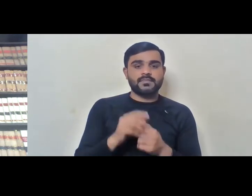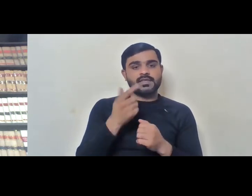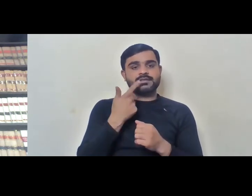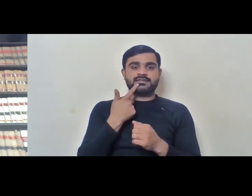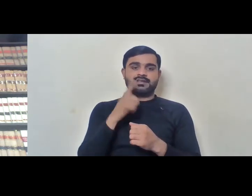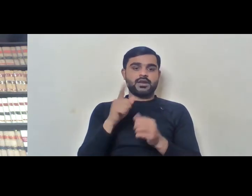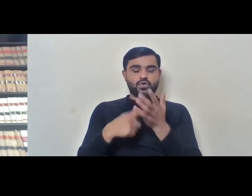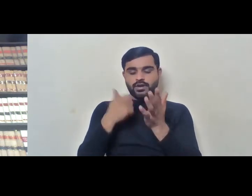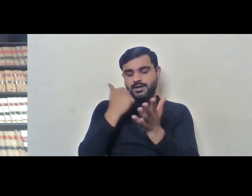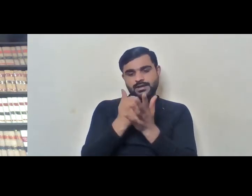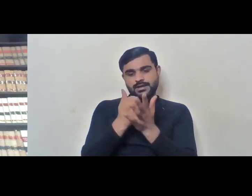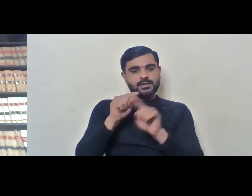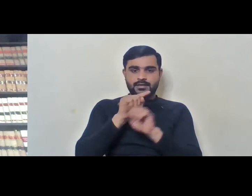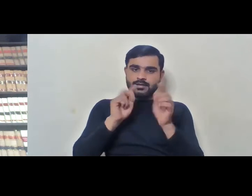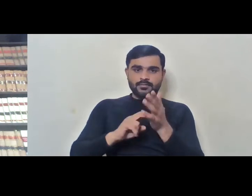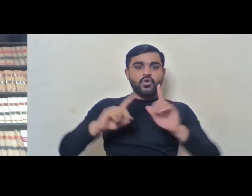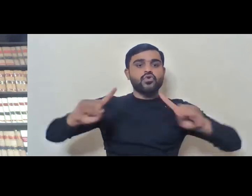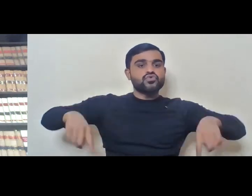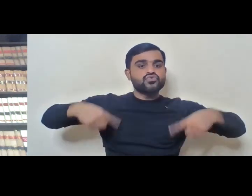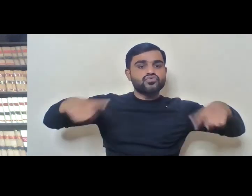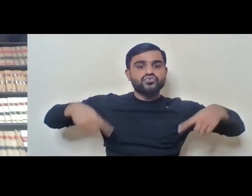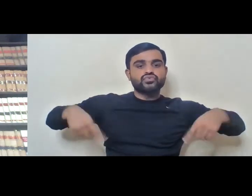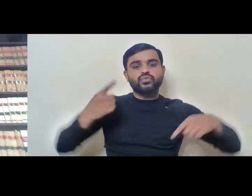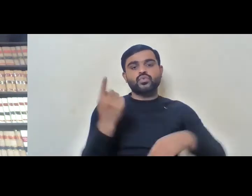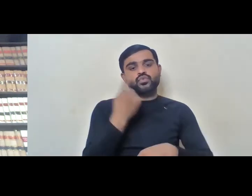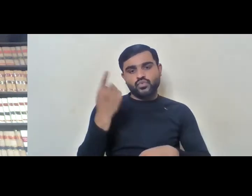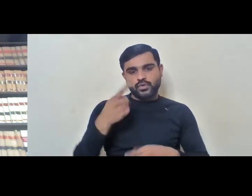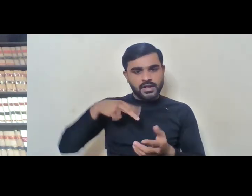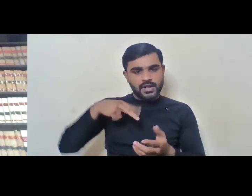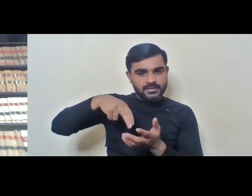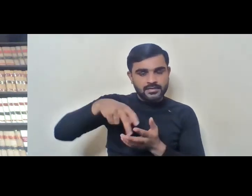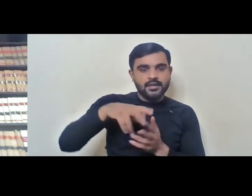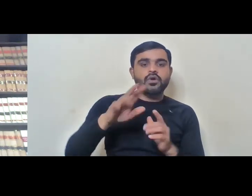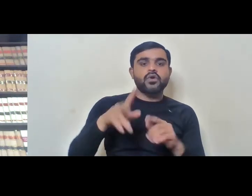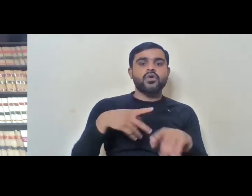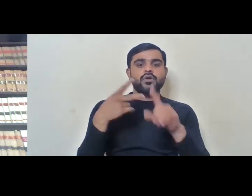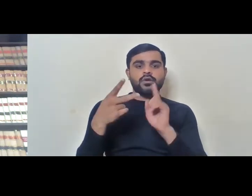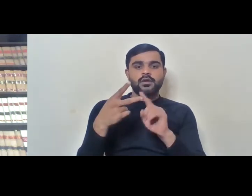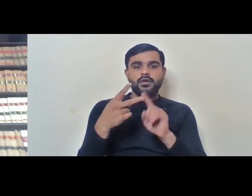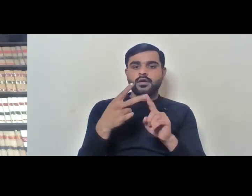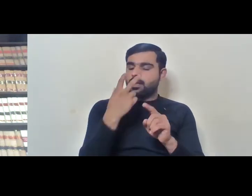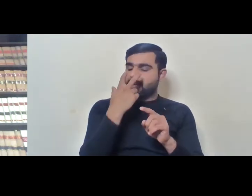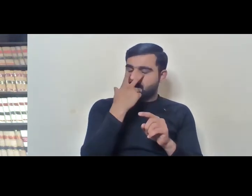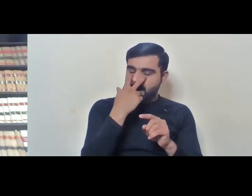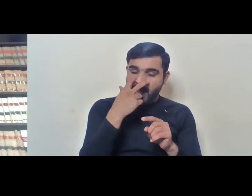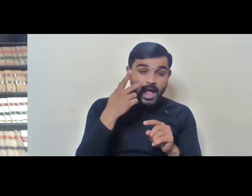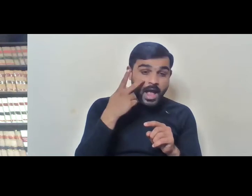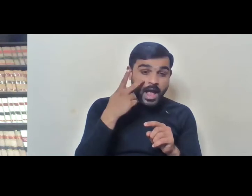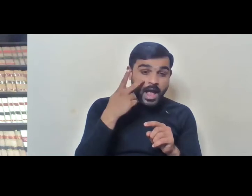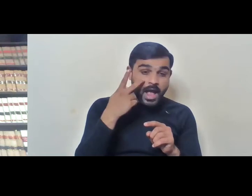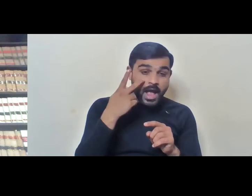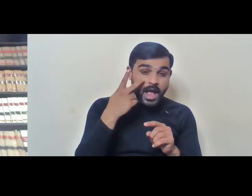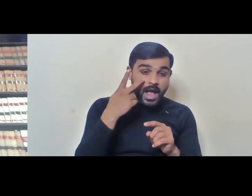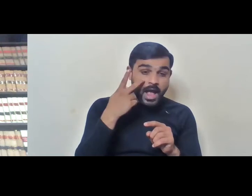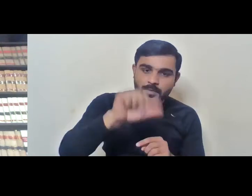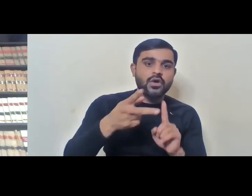for persons with locomotive disabilities, persons with visual or blindness, low vision or hearing